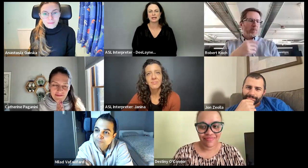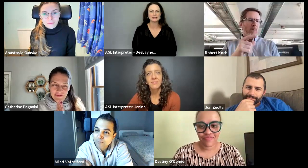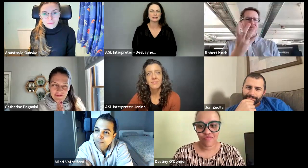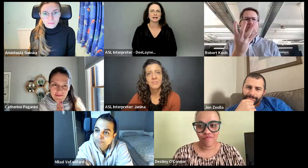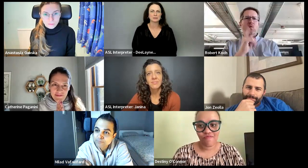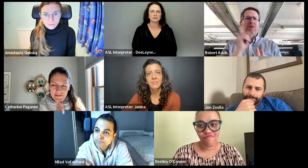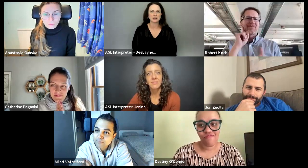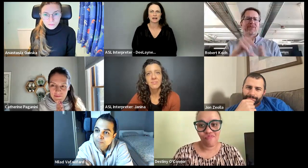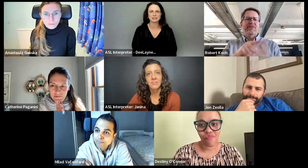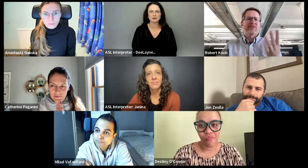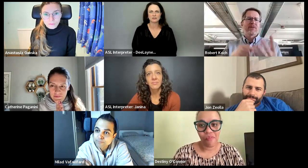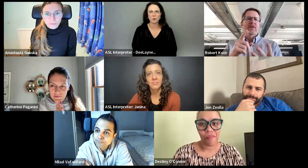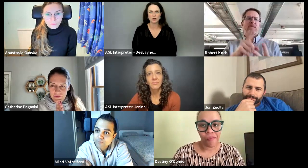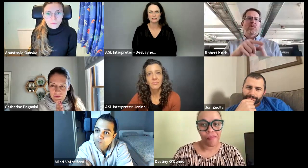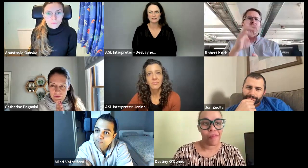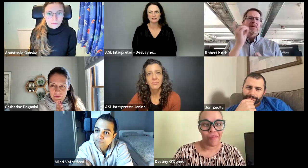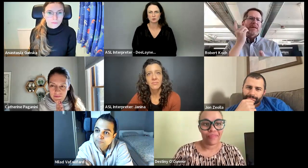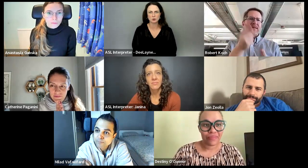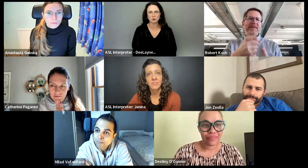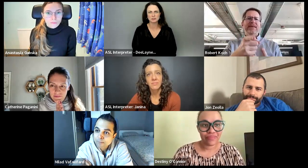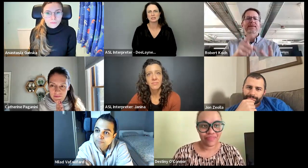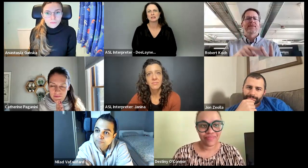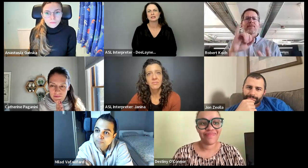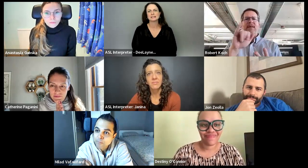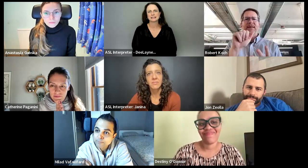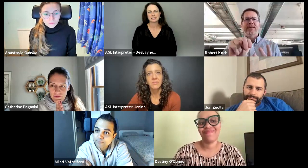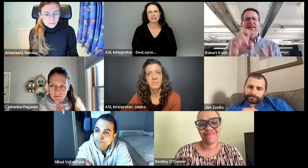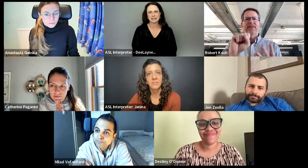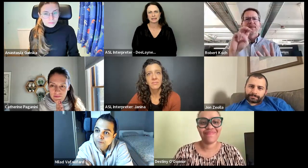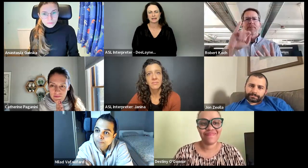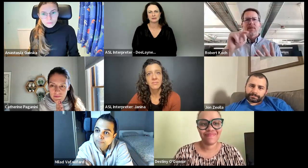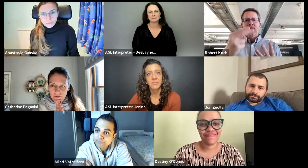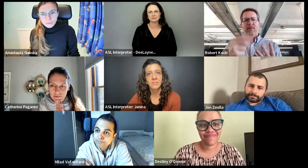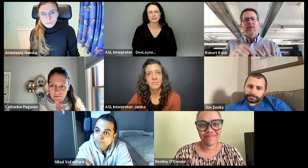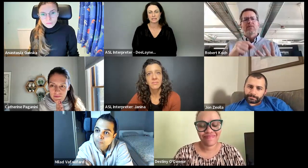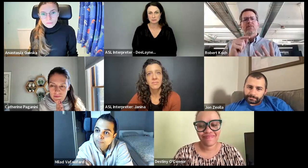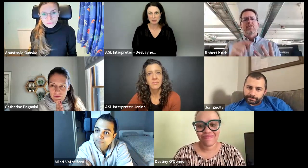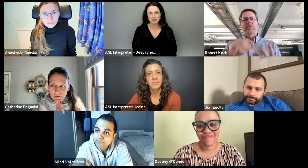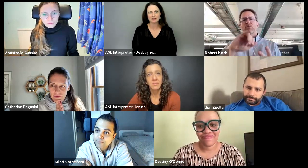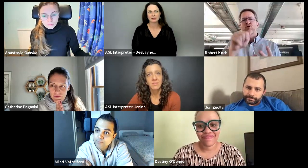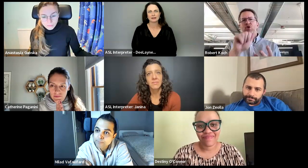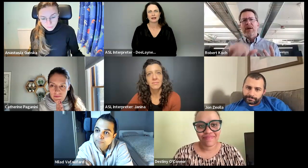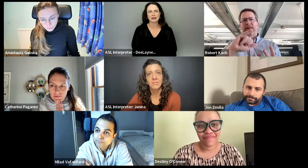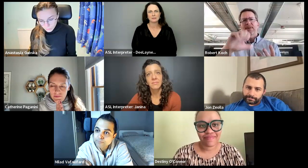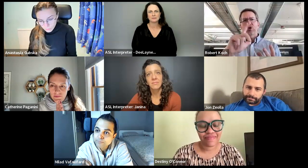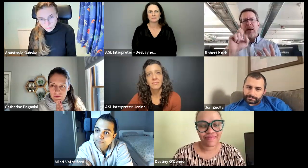And we've got four deaf individuals, Destiny, Ian Smith,